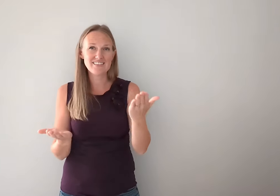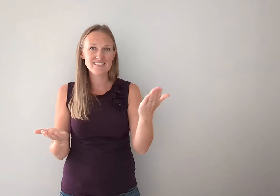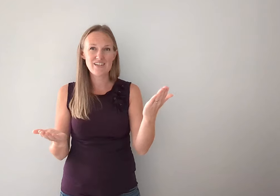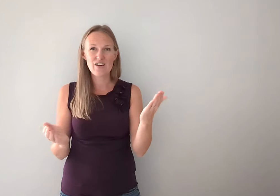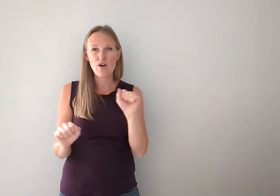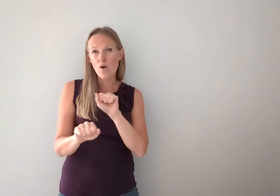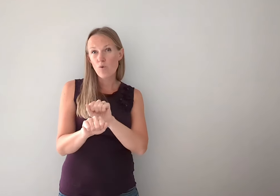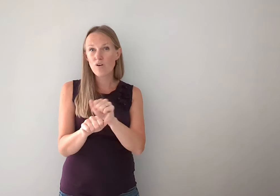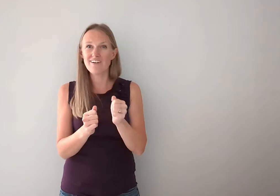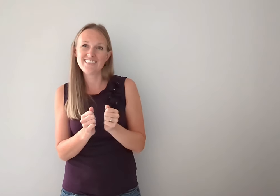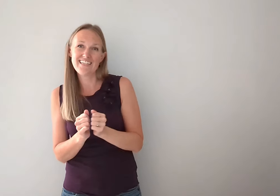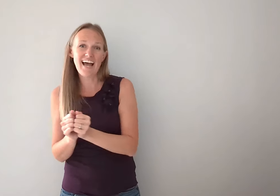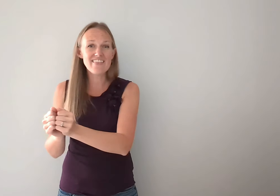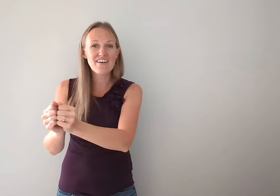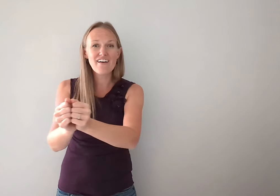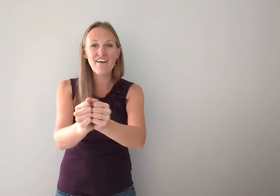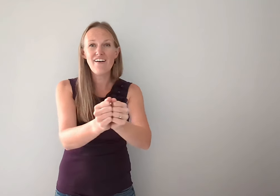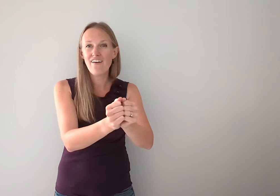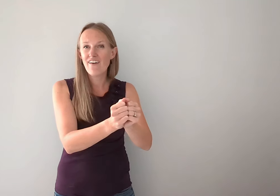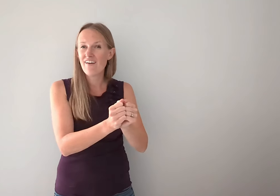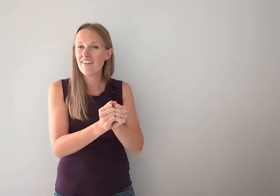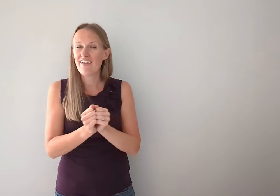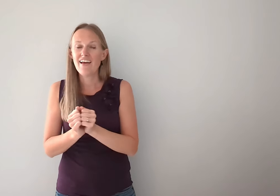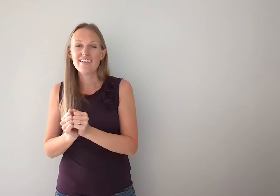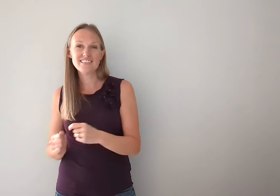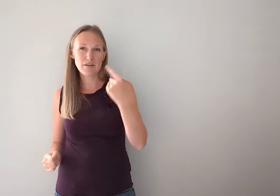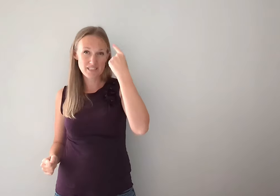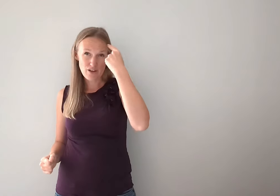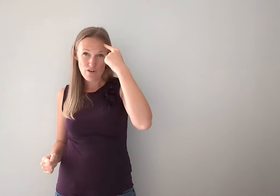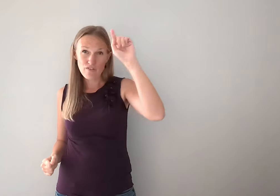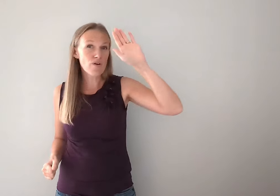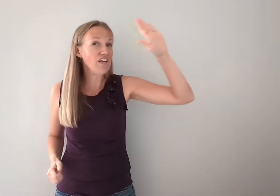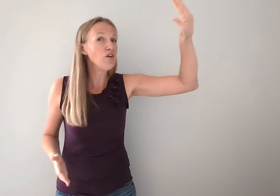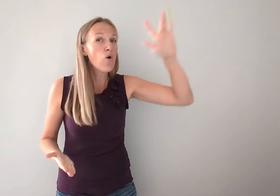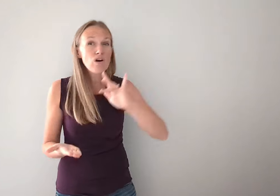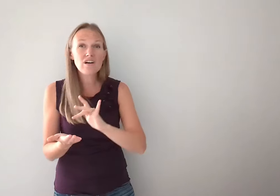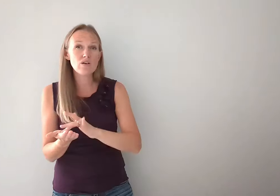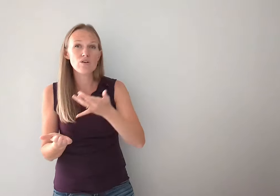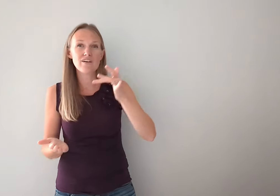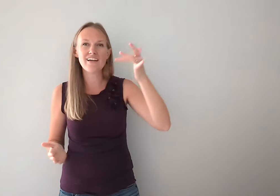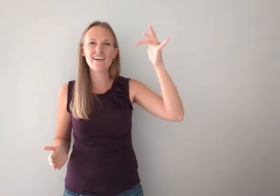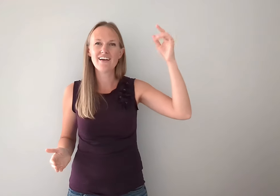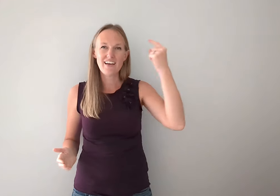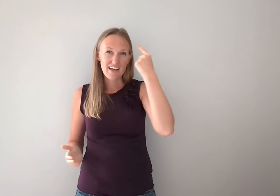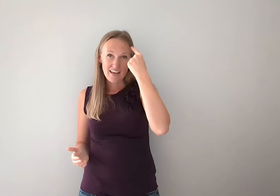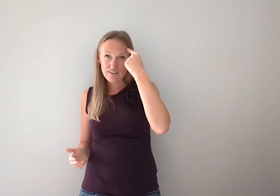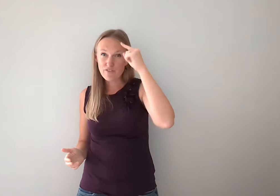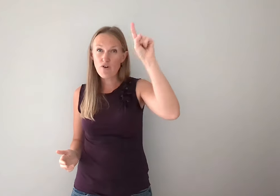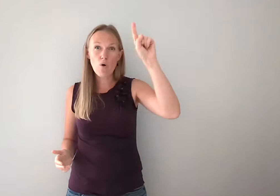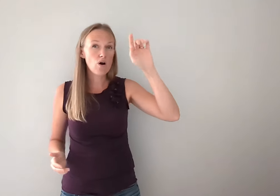work together. And this time it's for your glory and for